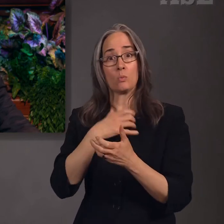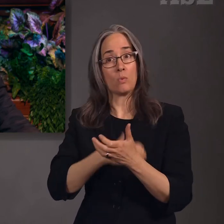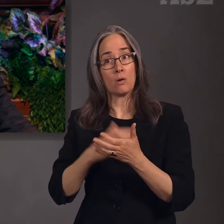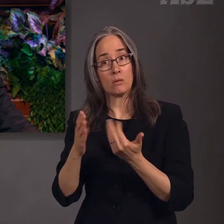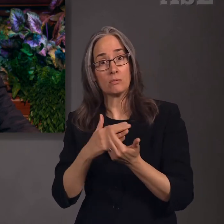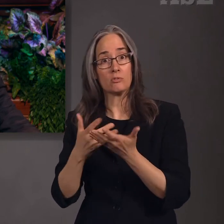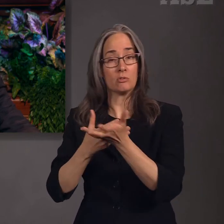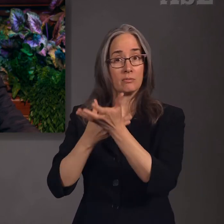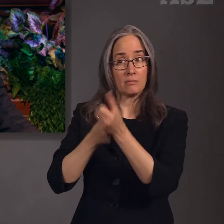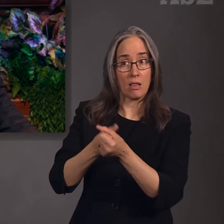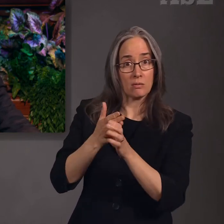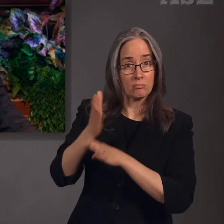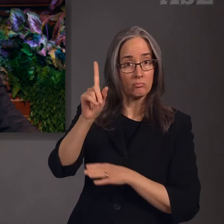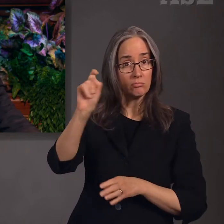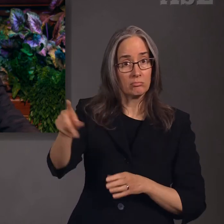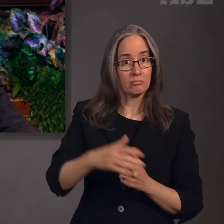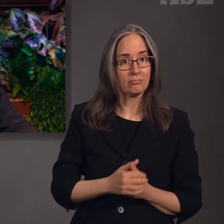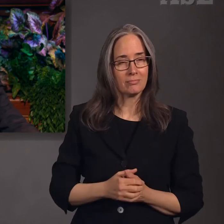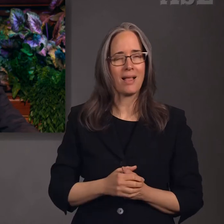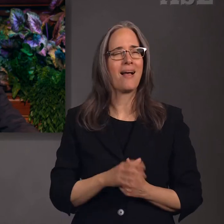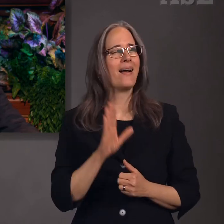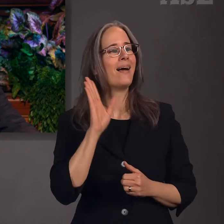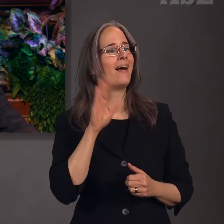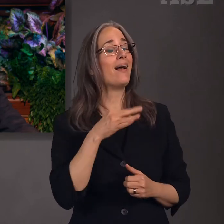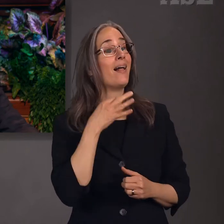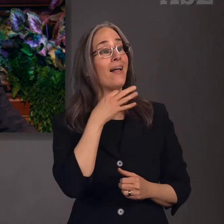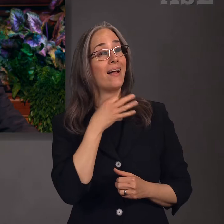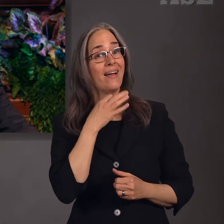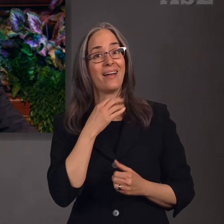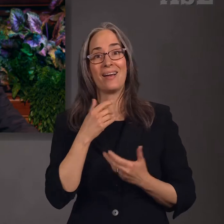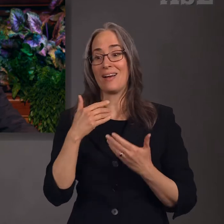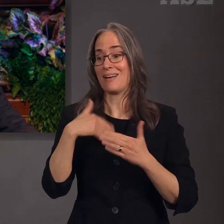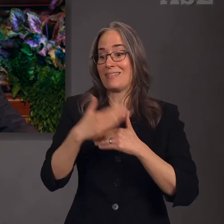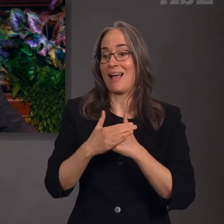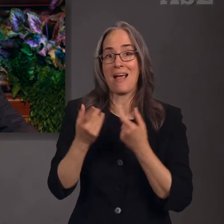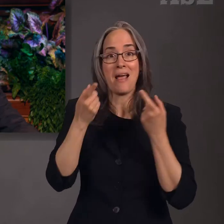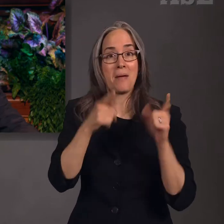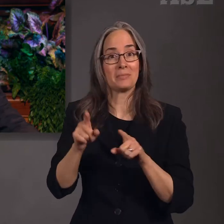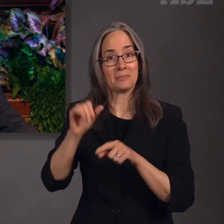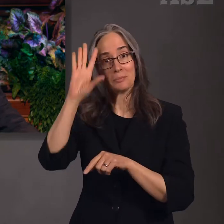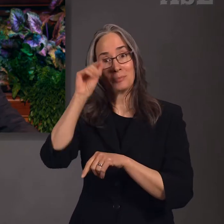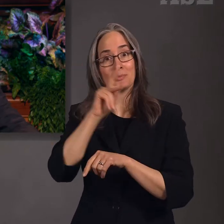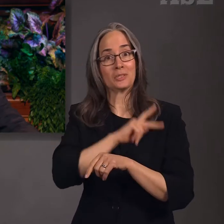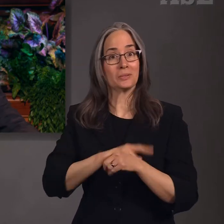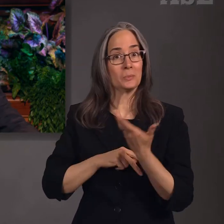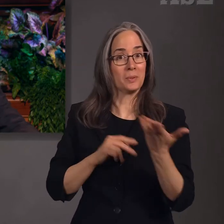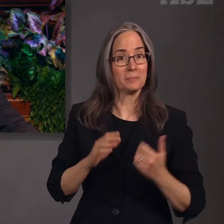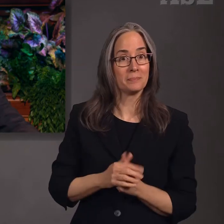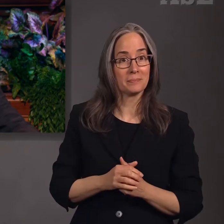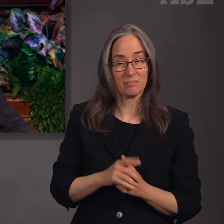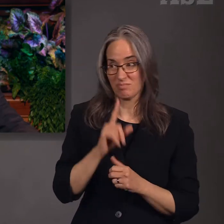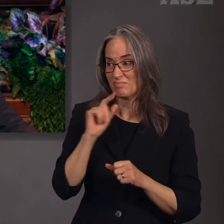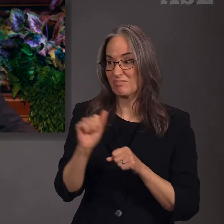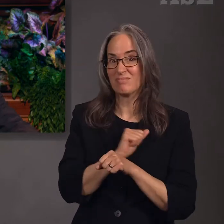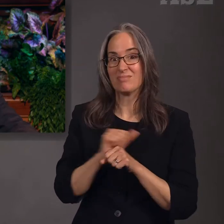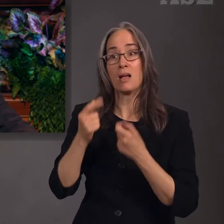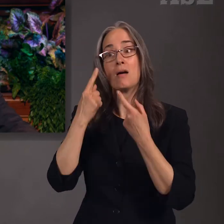faithfulness. I am sure you want to know what happened to the prince. Did he return to